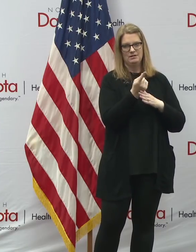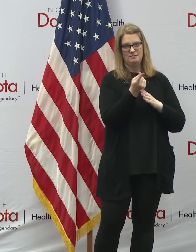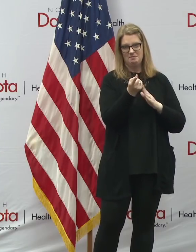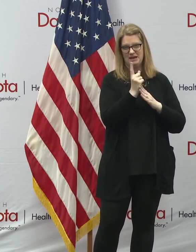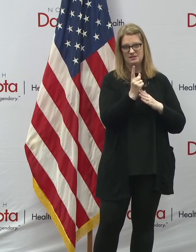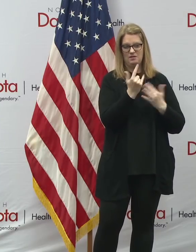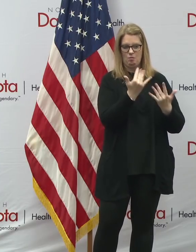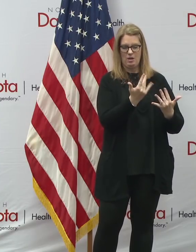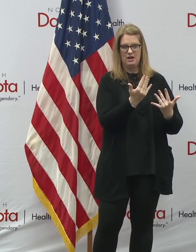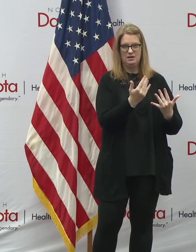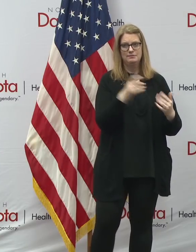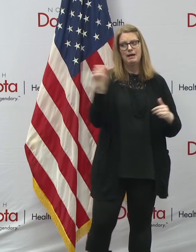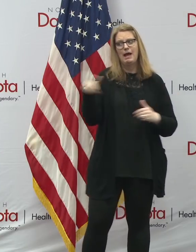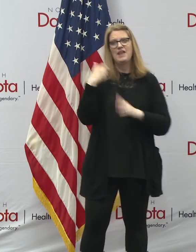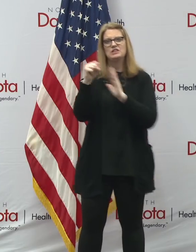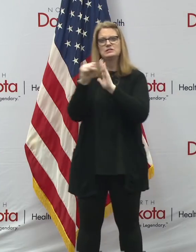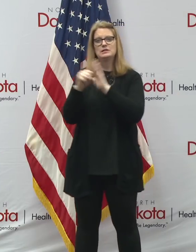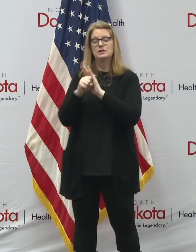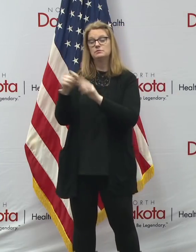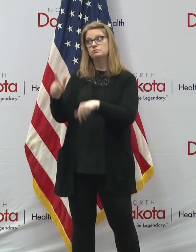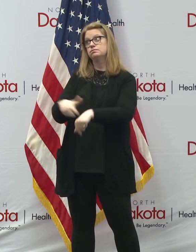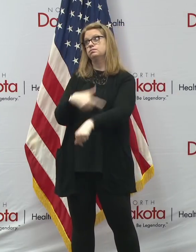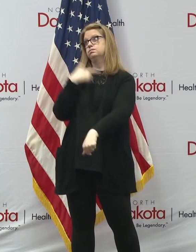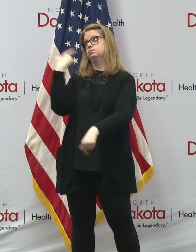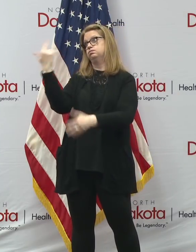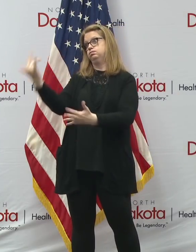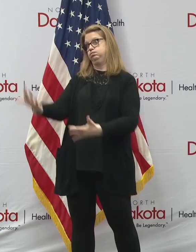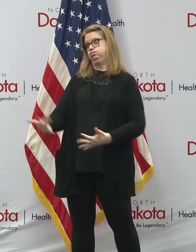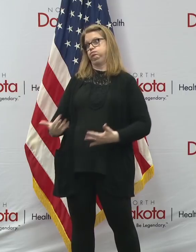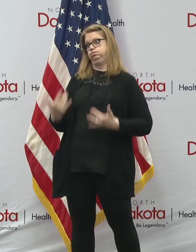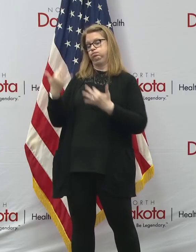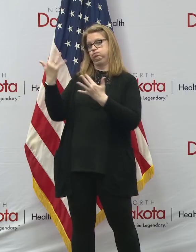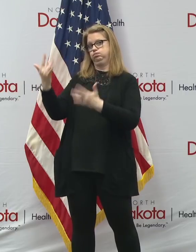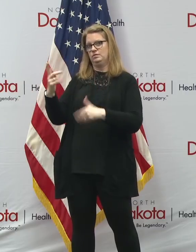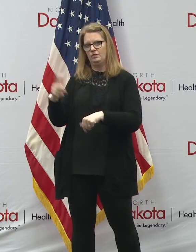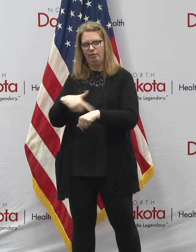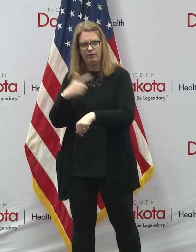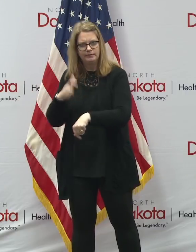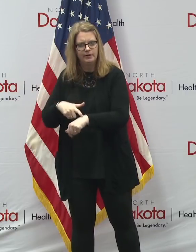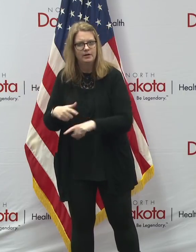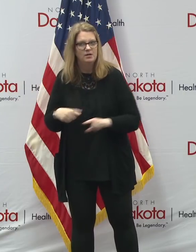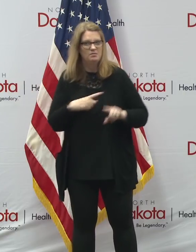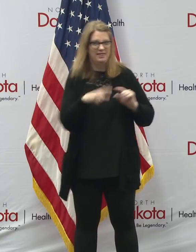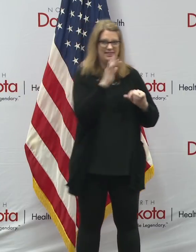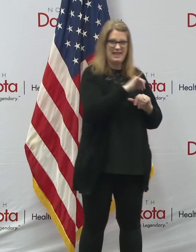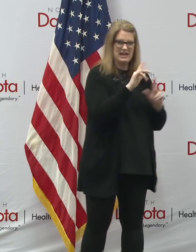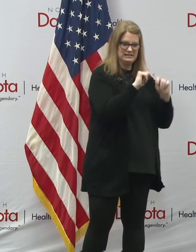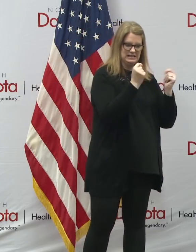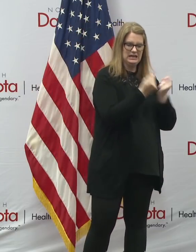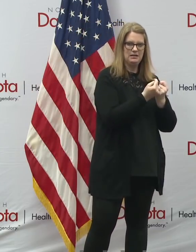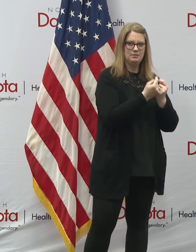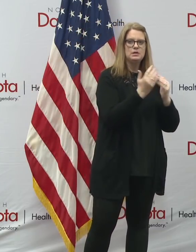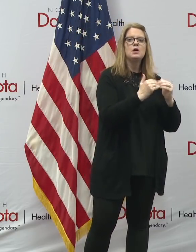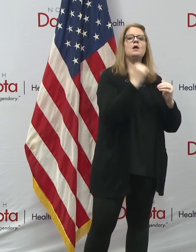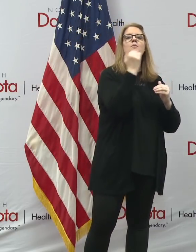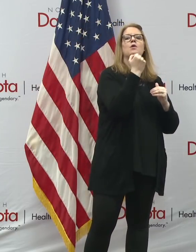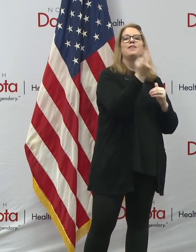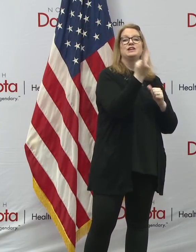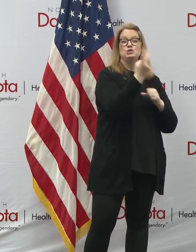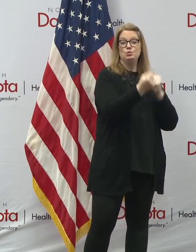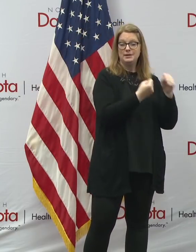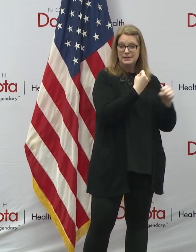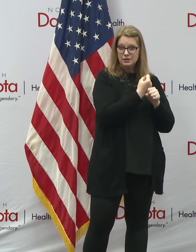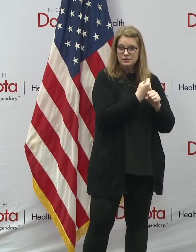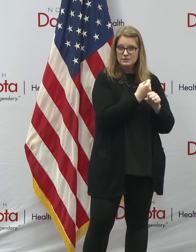thank you for your patience if you're calling, but check the website first. And then that team over there that is now done more than two years of